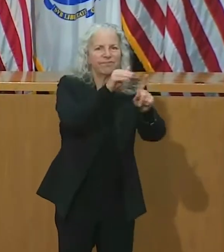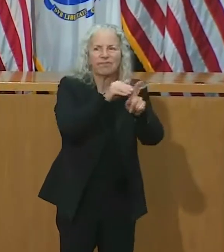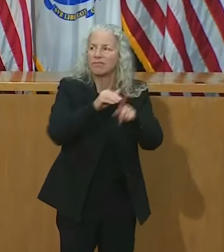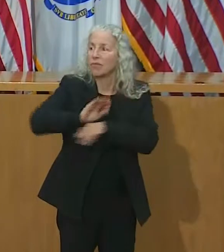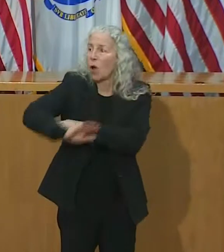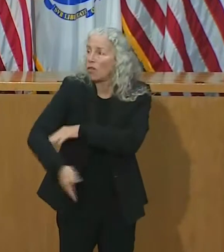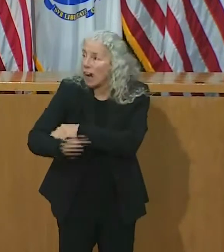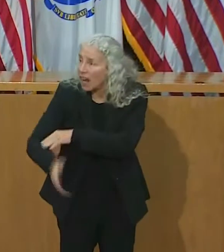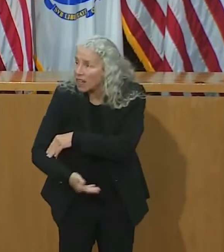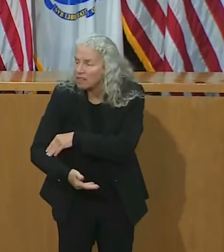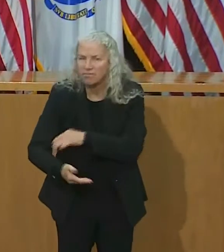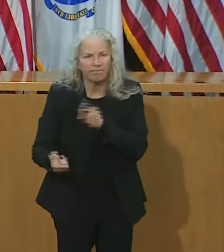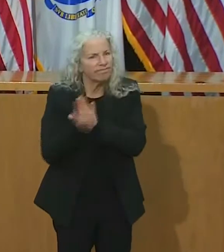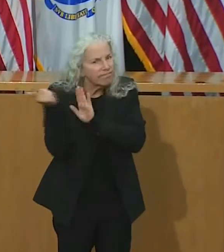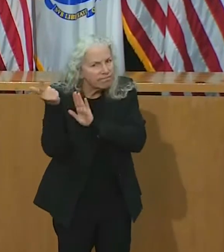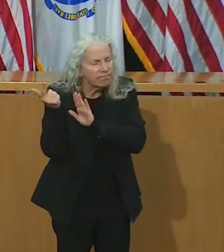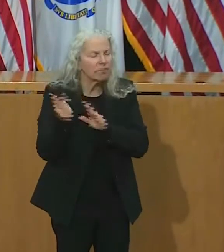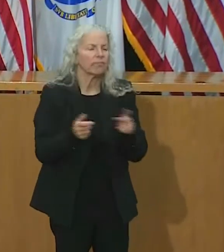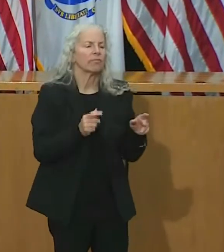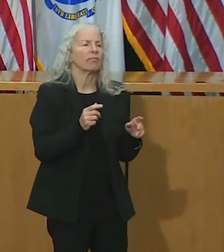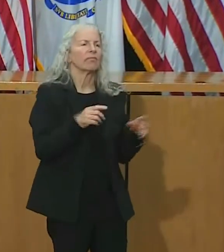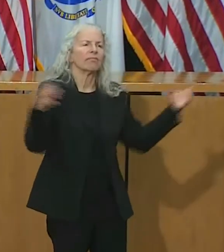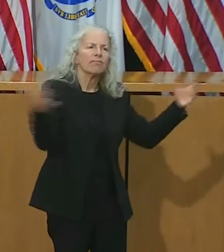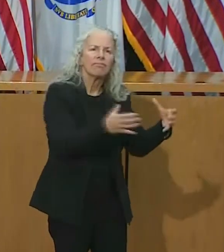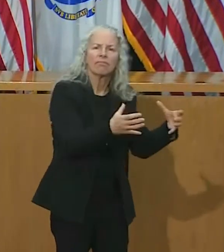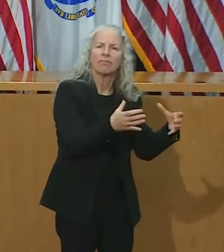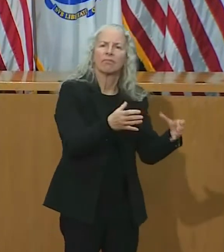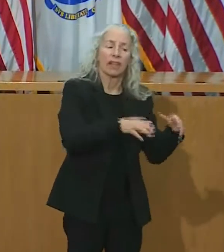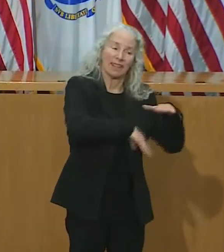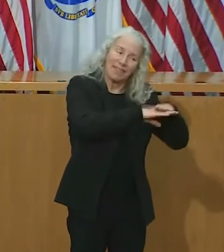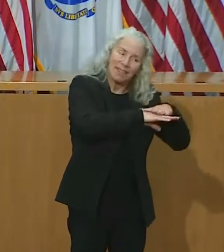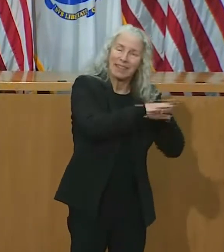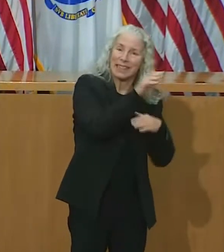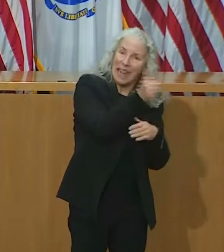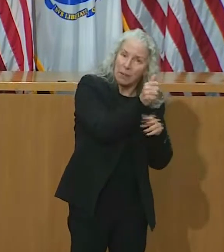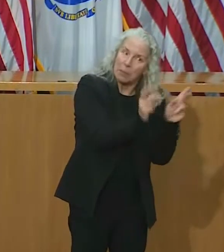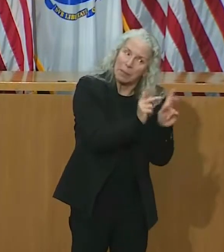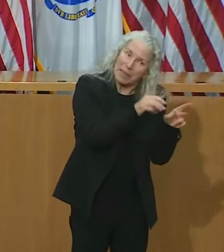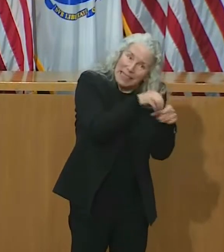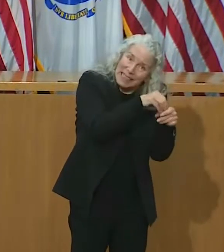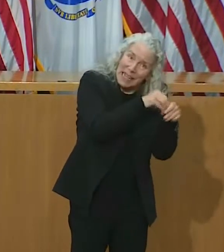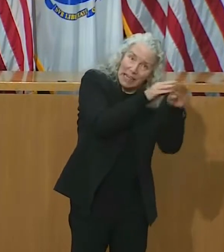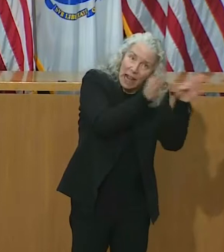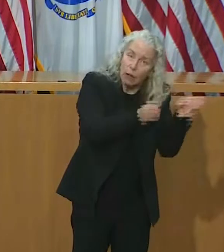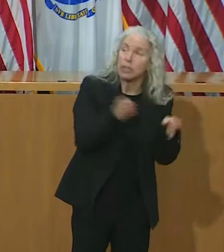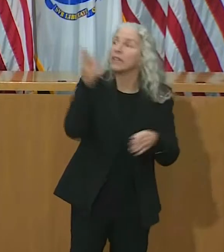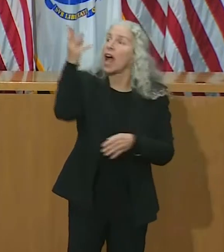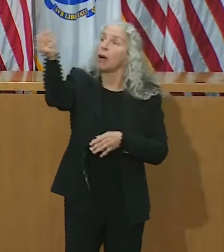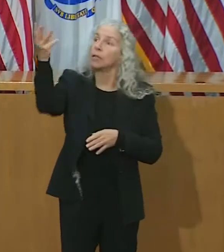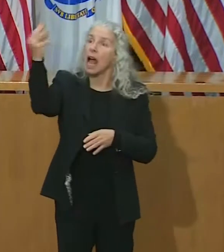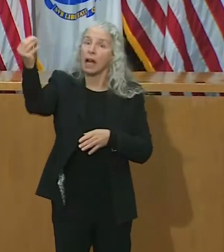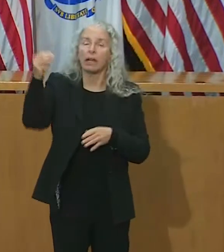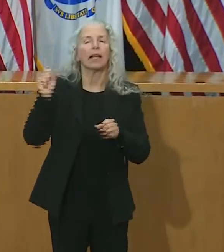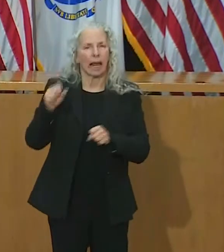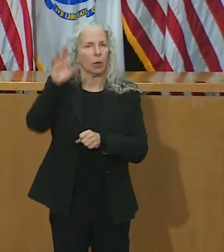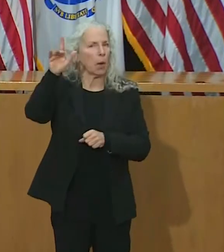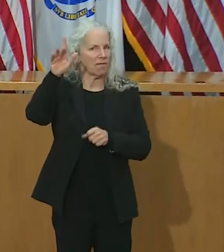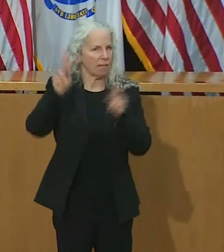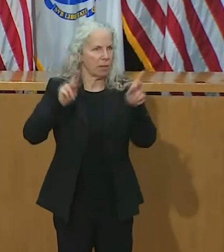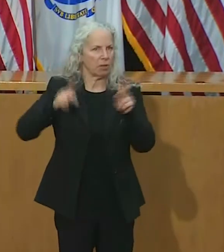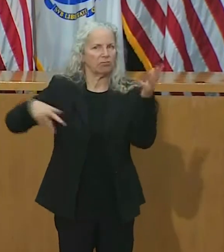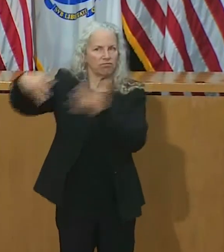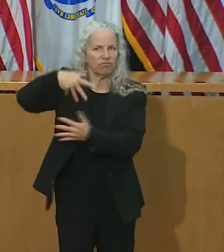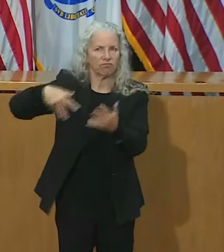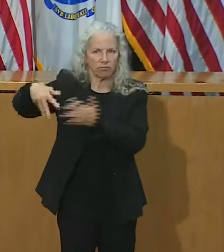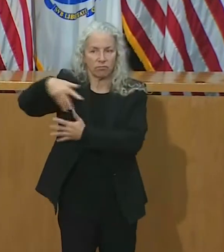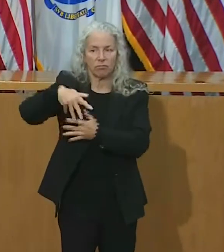private gatherings to 10 people indoors and 25 people outdoors. The alert will also update residents on quarantine